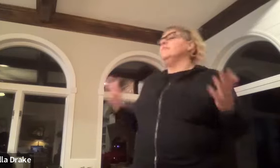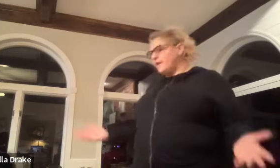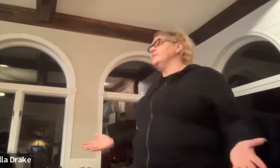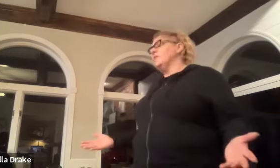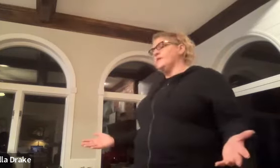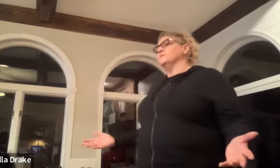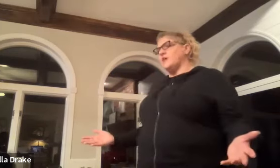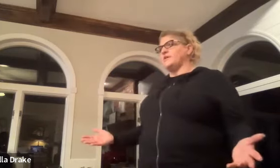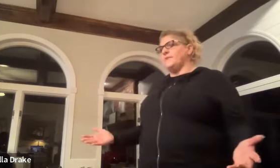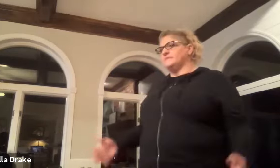they would know what you're talking about